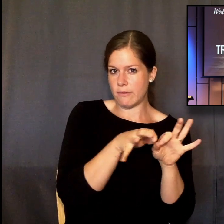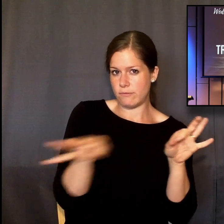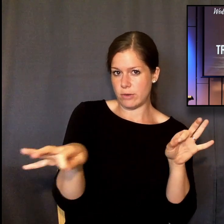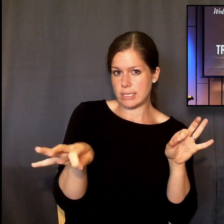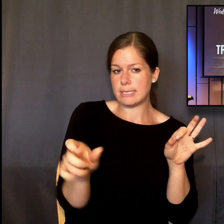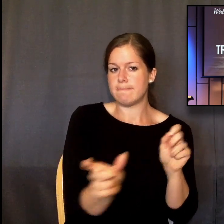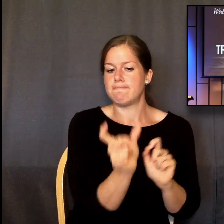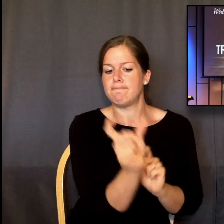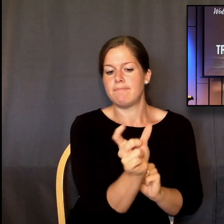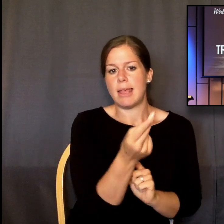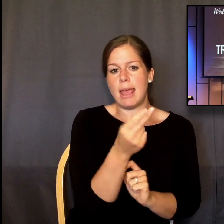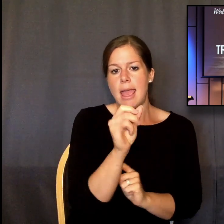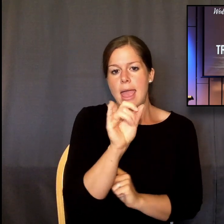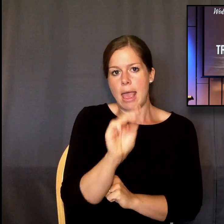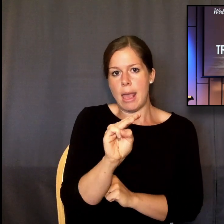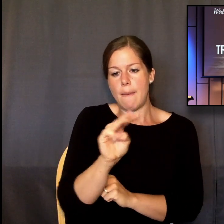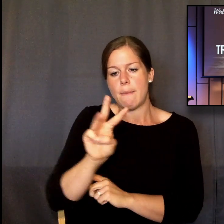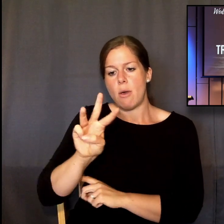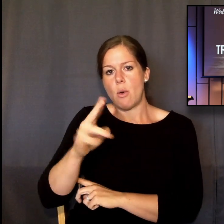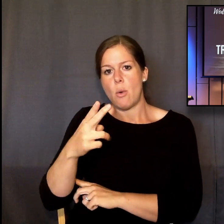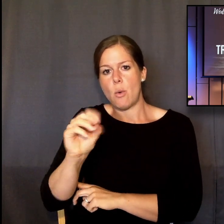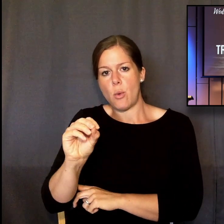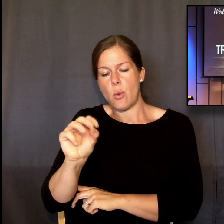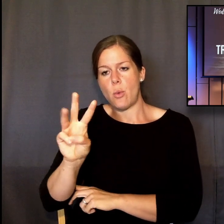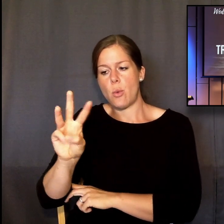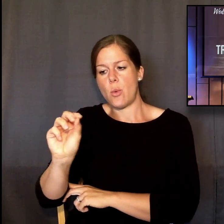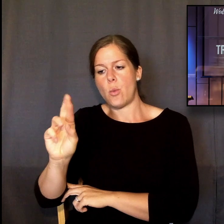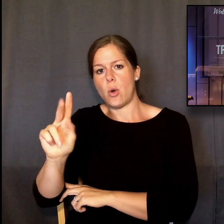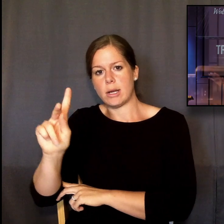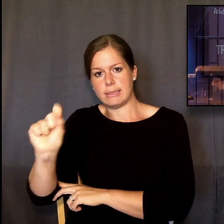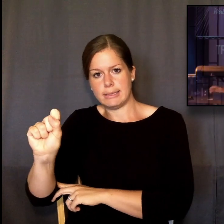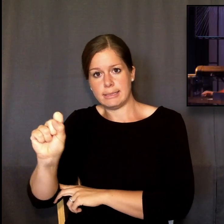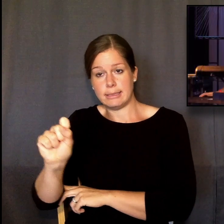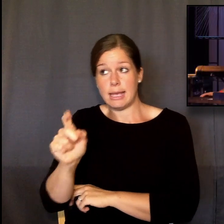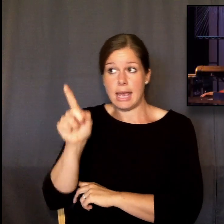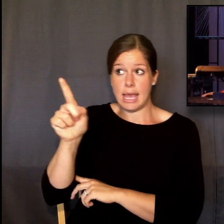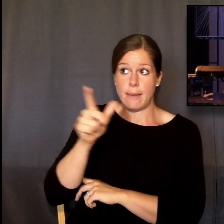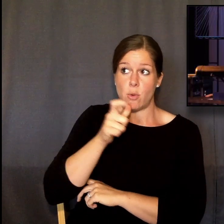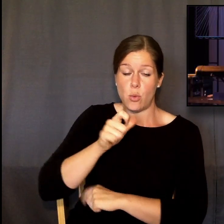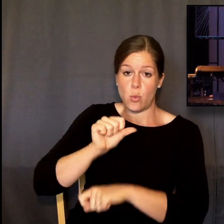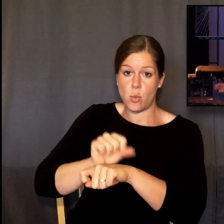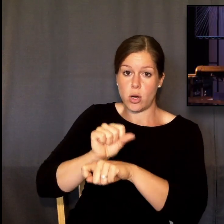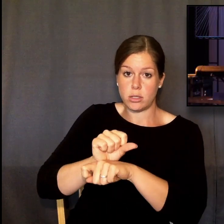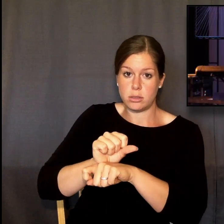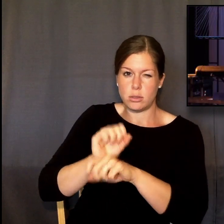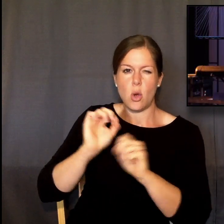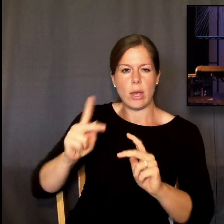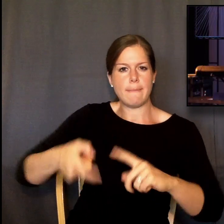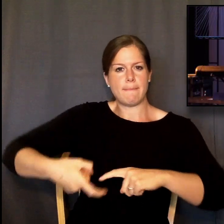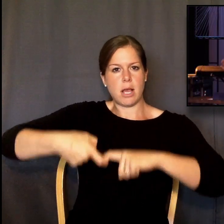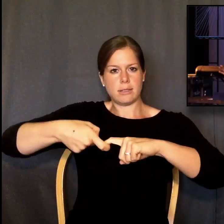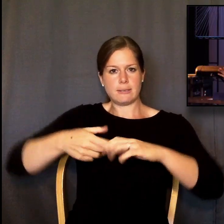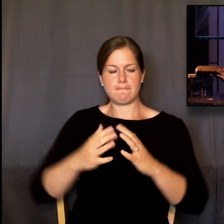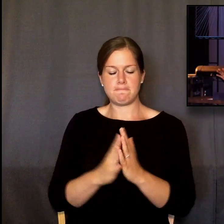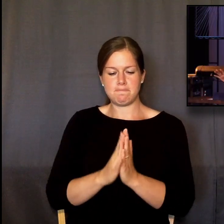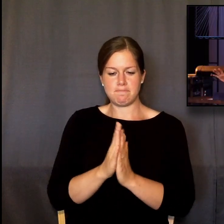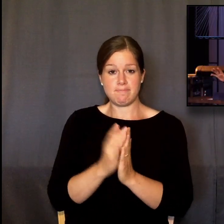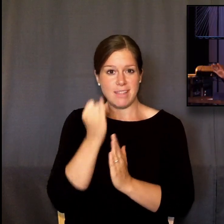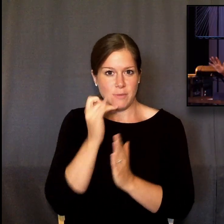Let's start with the words, him who works. Stop right there. Give me a second to talk to the Bible nerds you're watching,